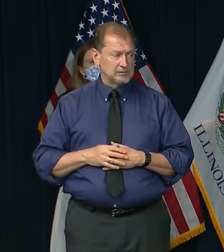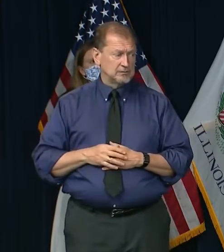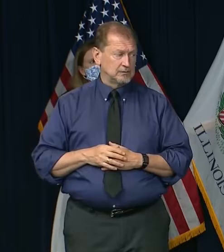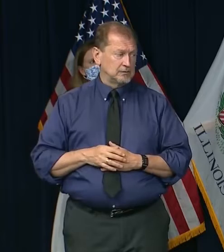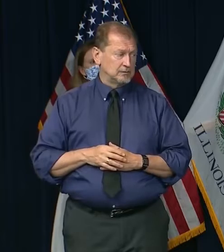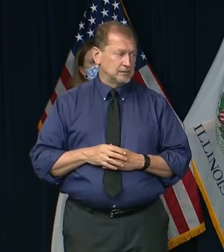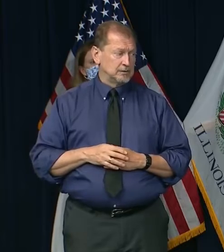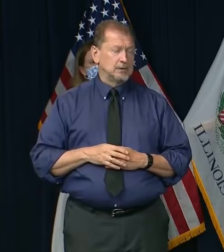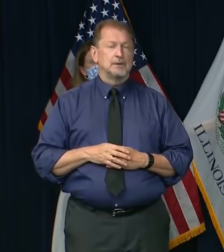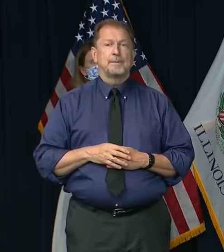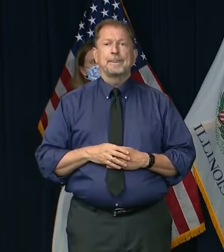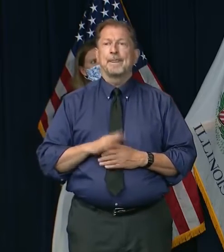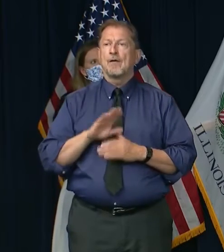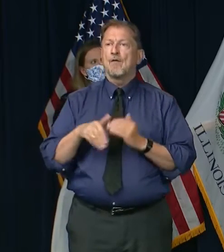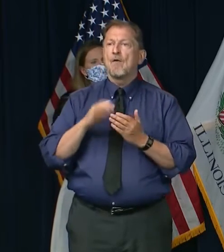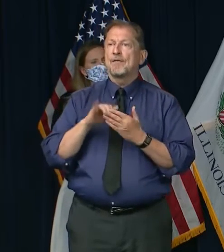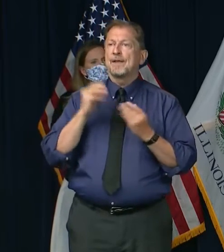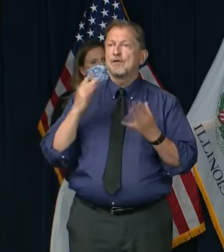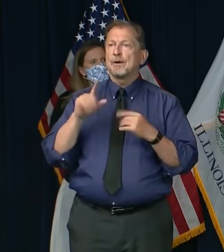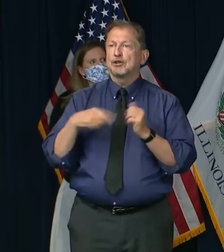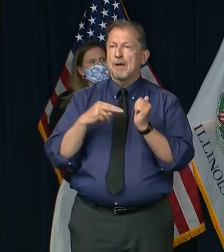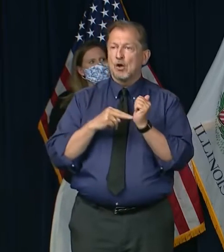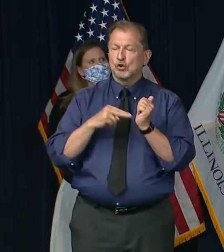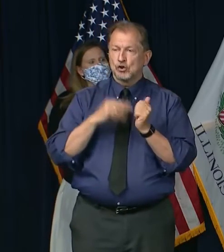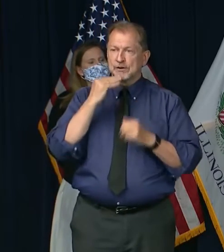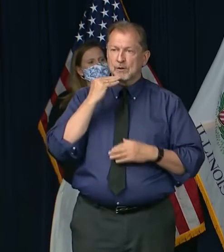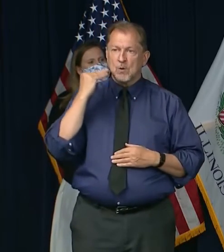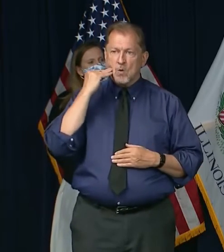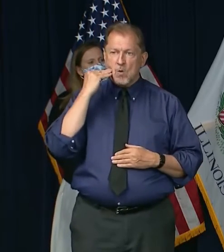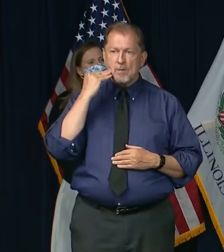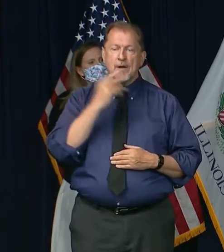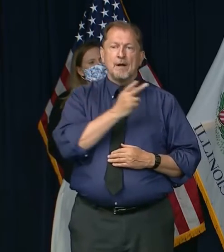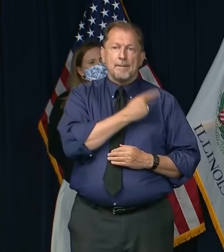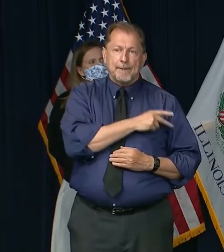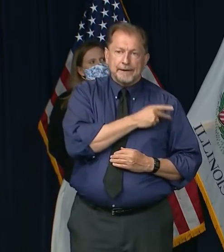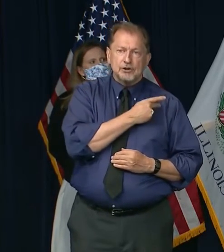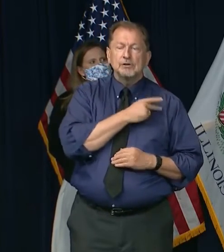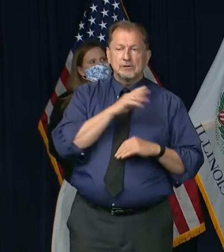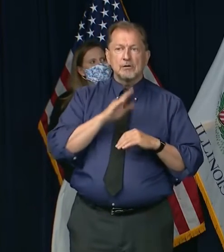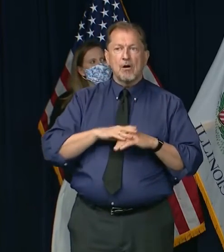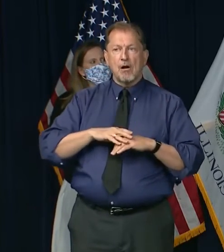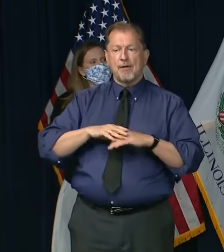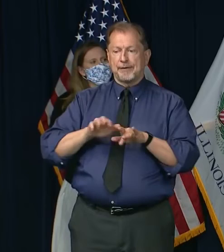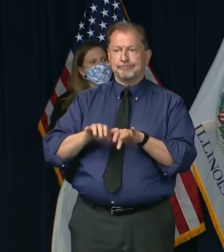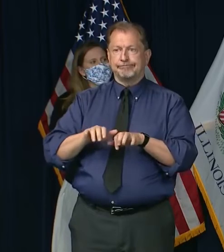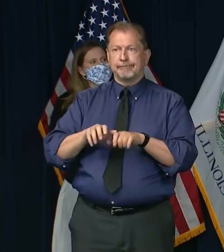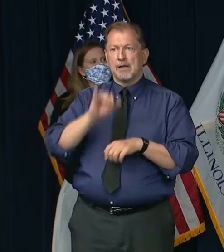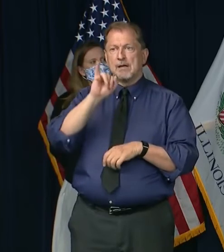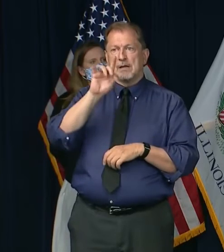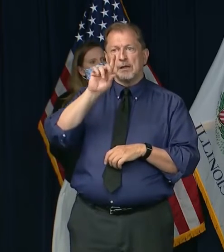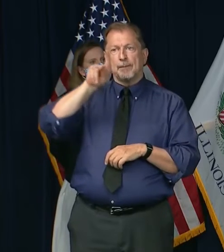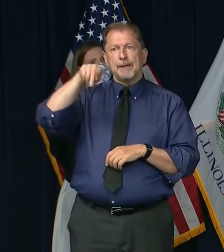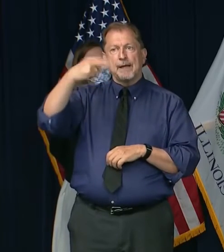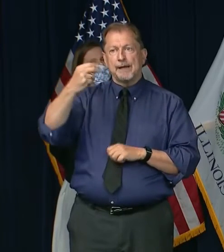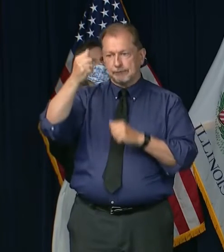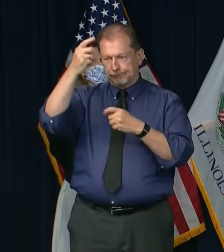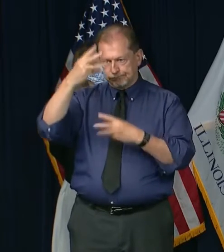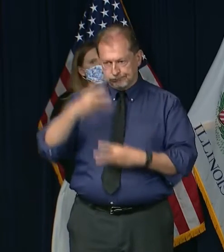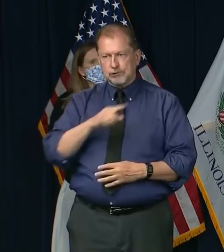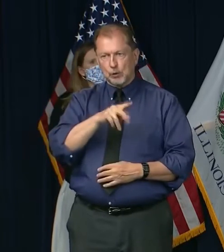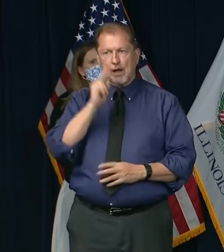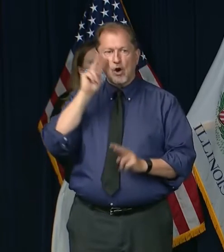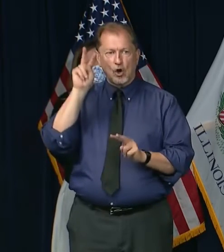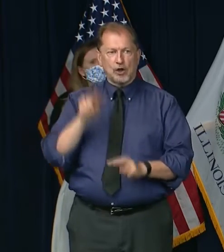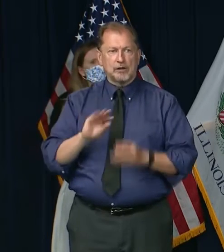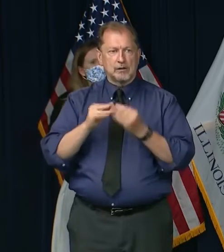You know, all of the information about nursing home patients is available at the IDPH website, and I would encourage Amy to go to that